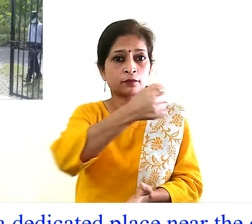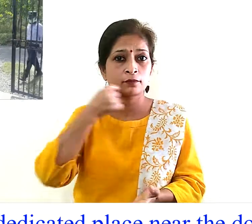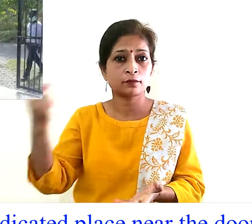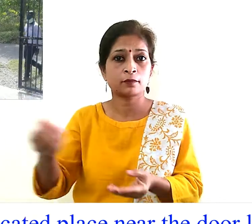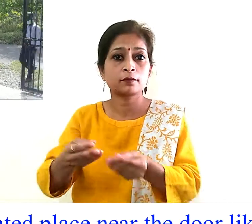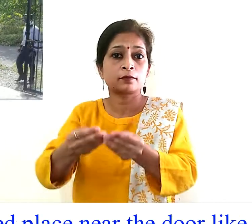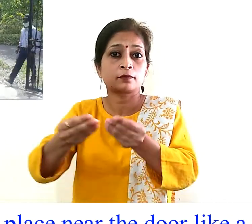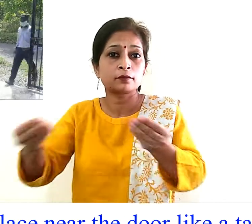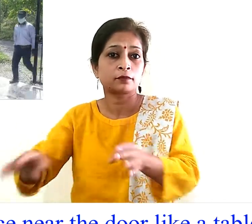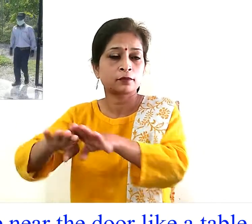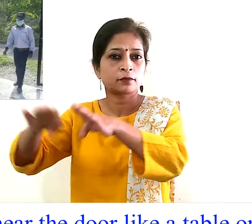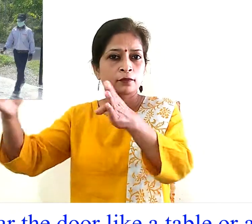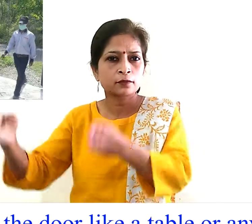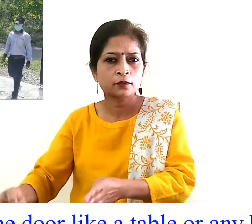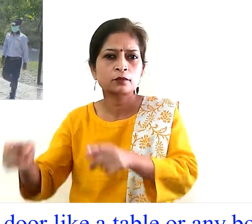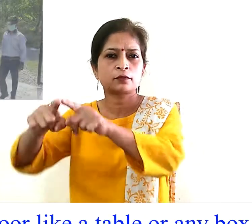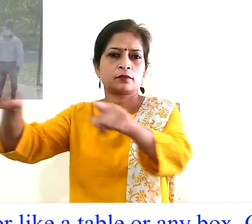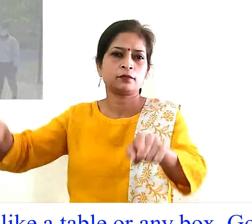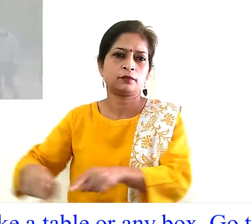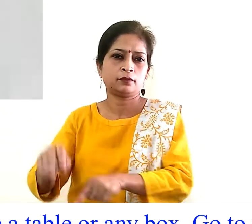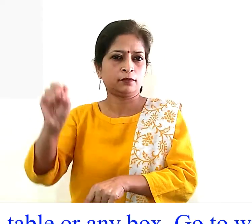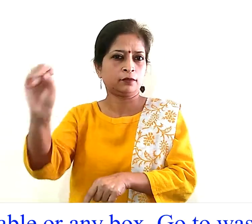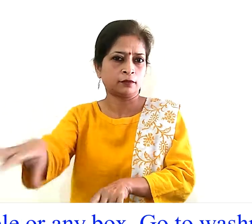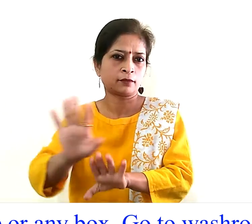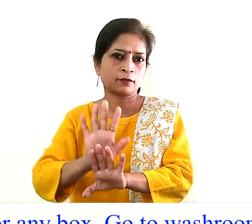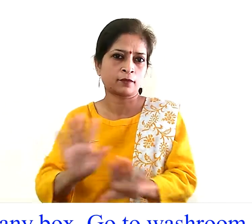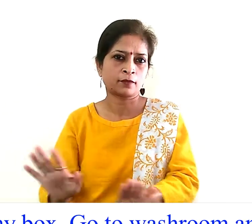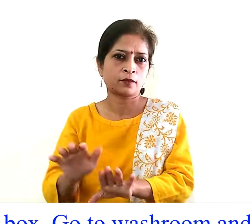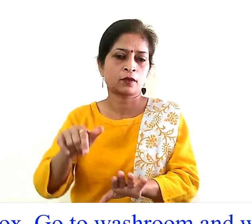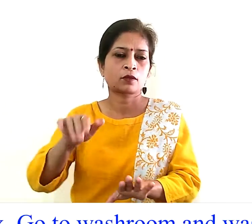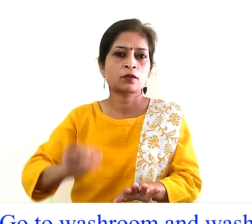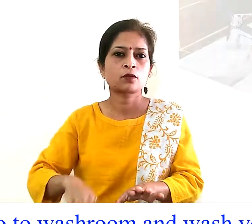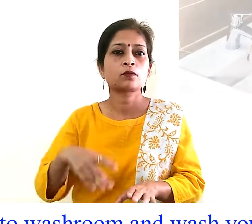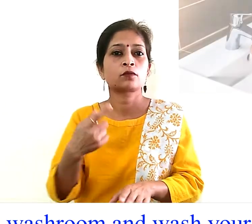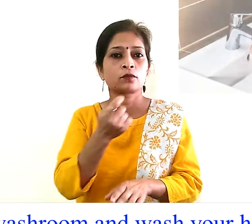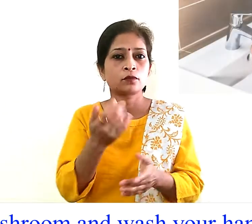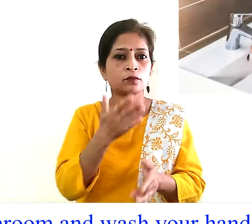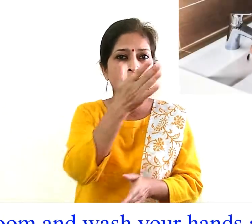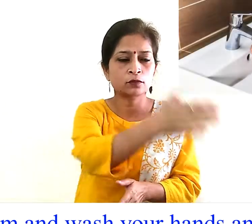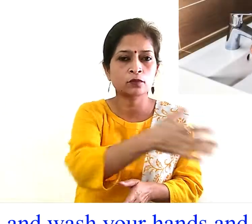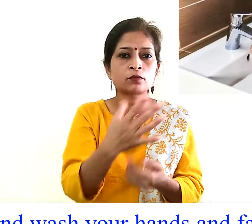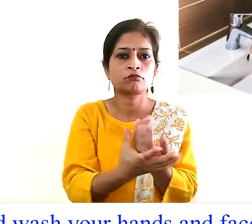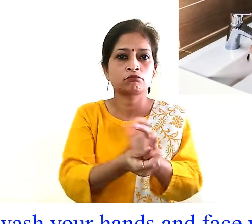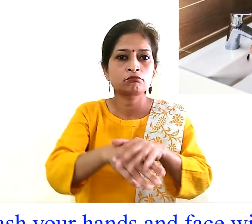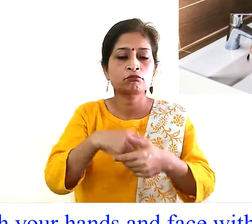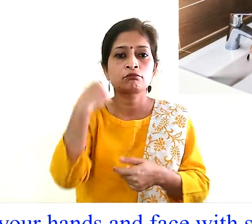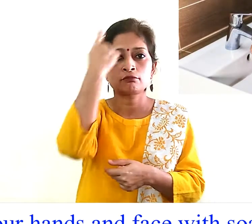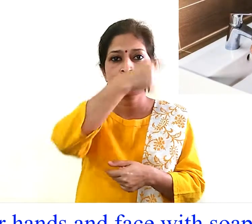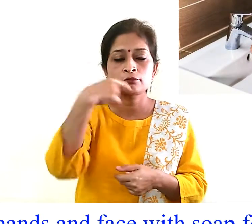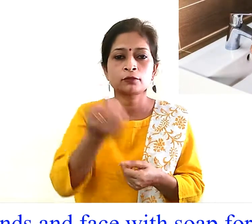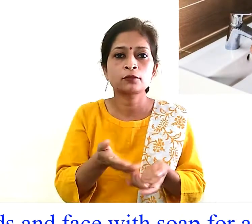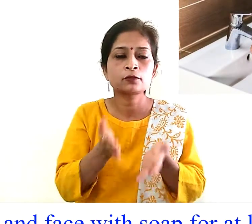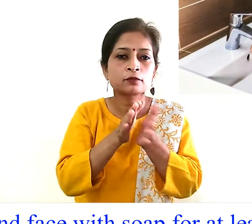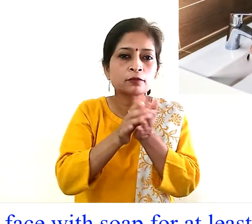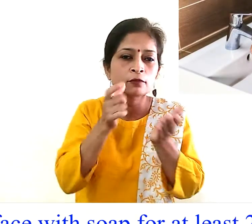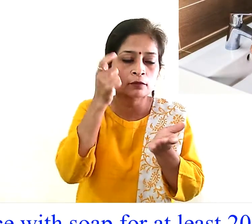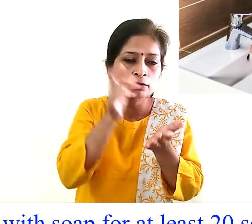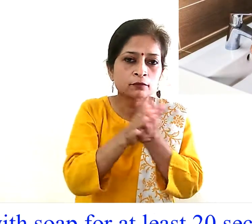place near the door like a table or any box go to washroom and wash your hands and face with soap for at least 20